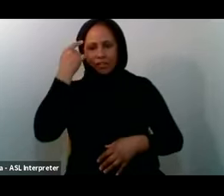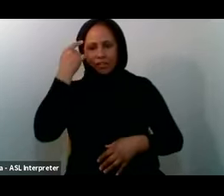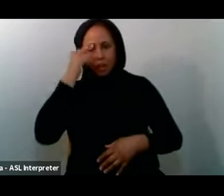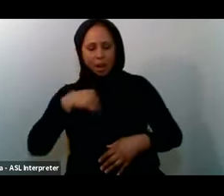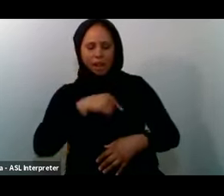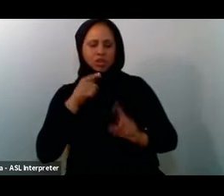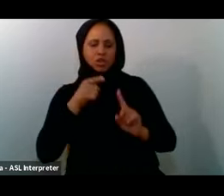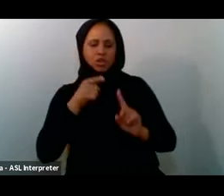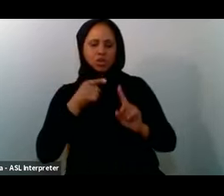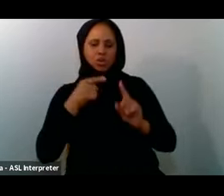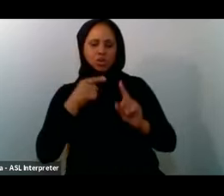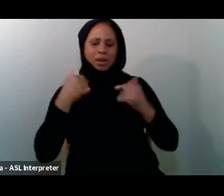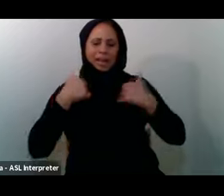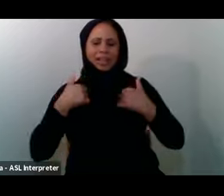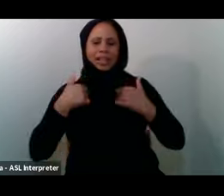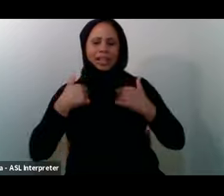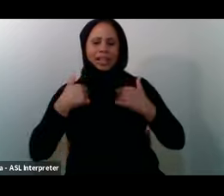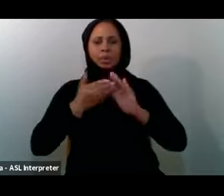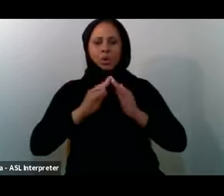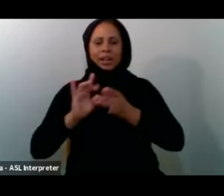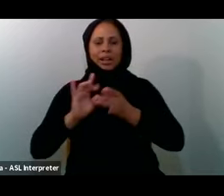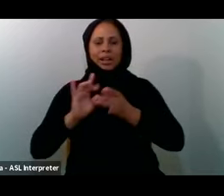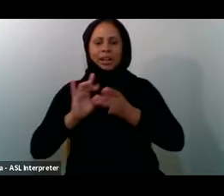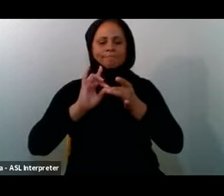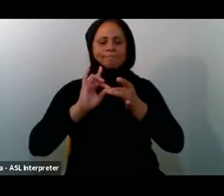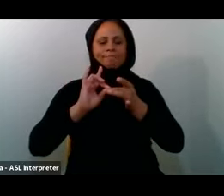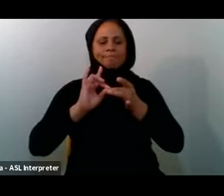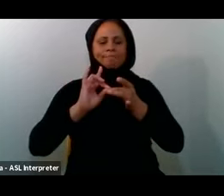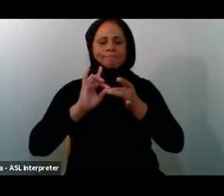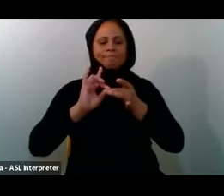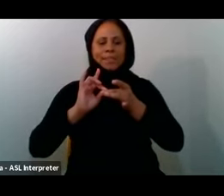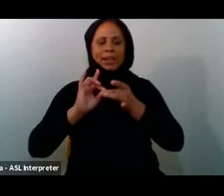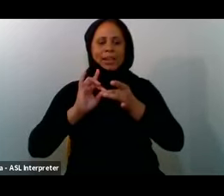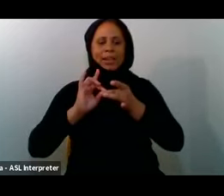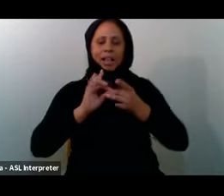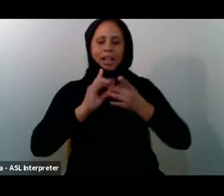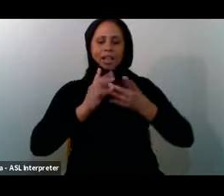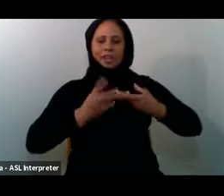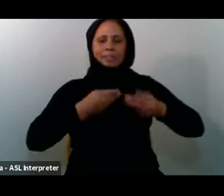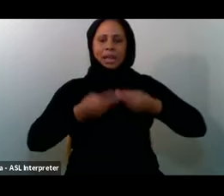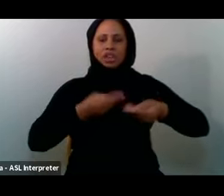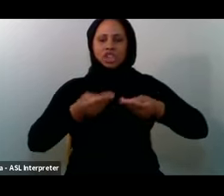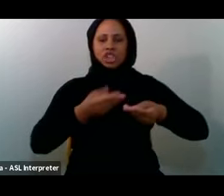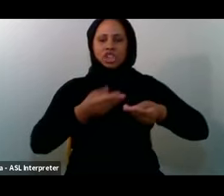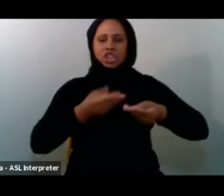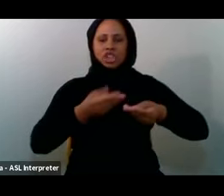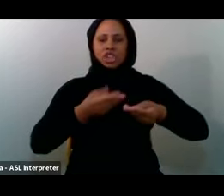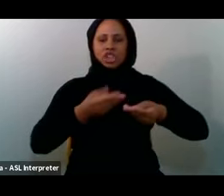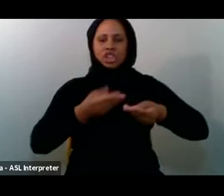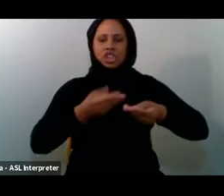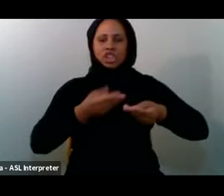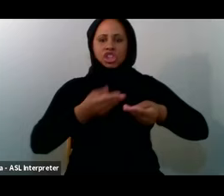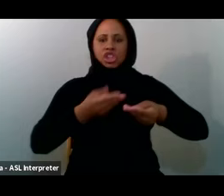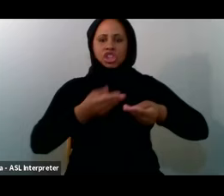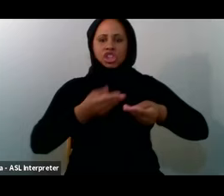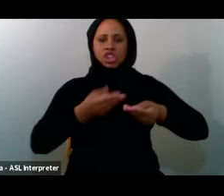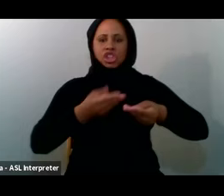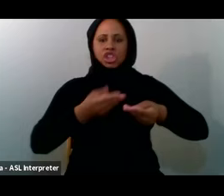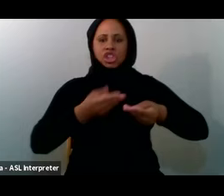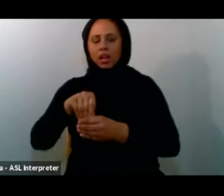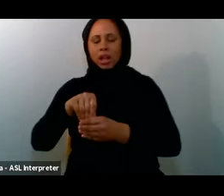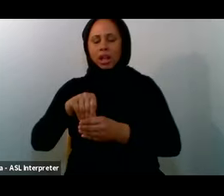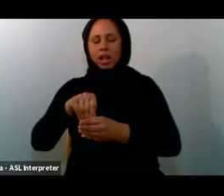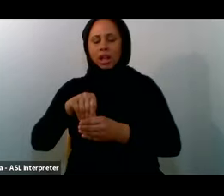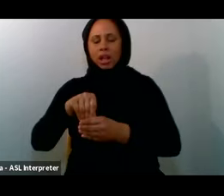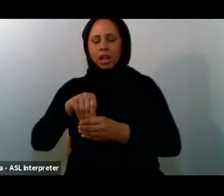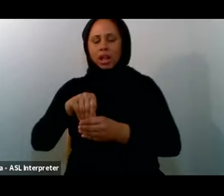community Of compassion A community Of inclusivity A community Of empathy You know The Prophet Sallallahu alayhi